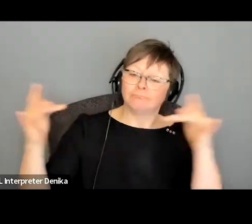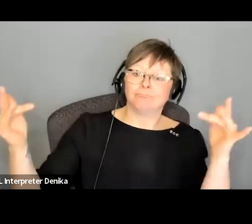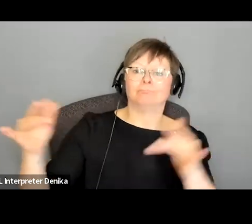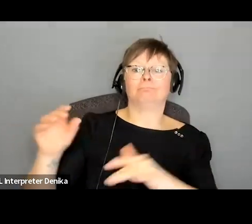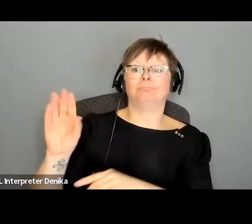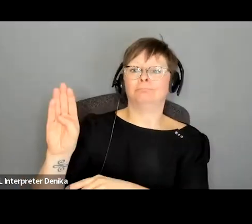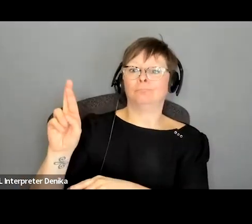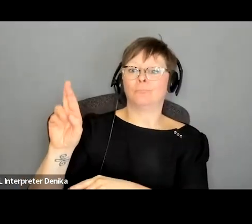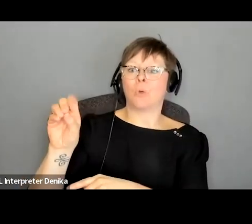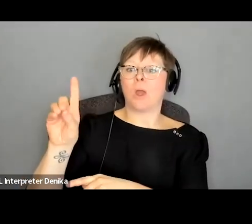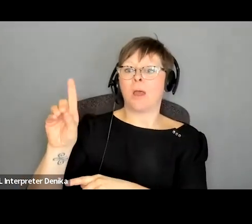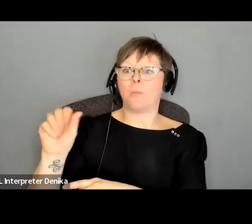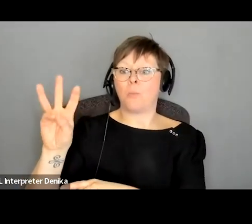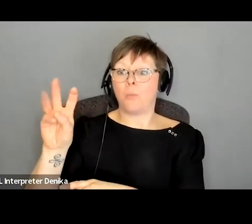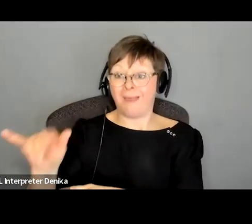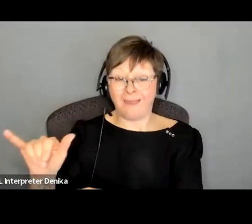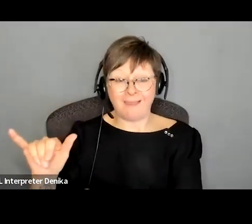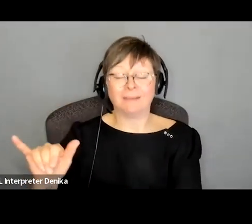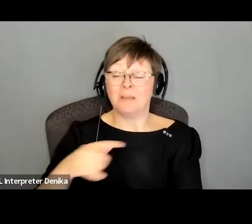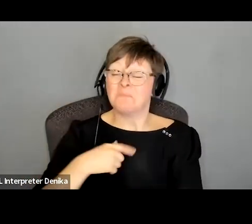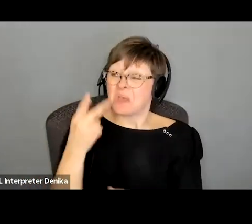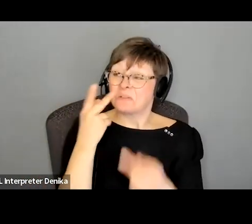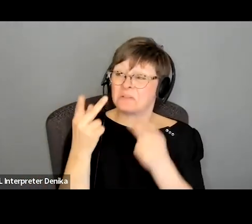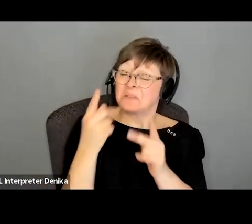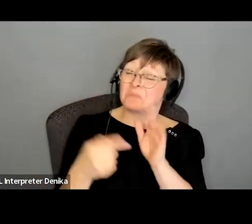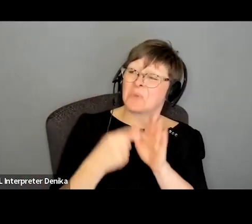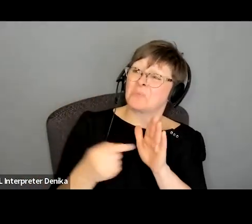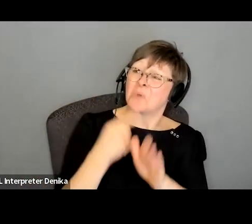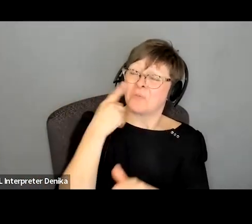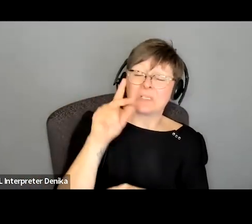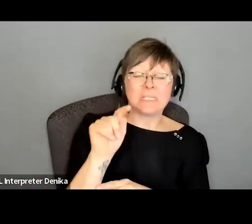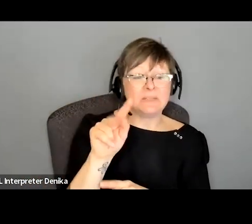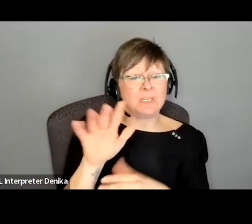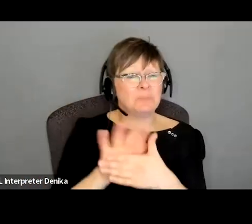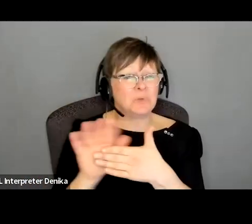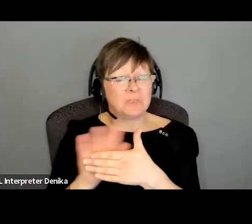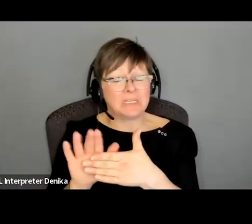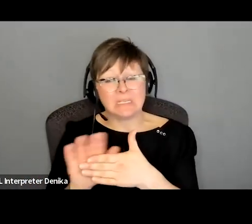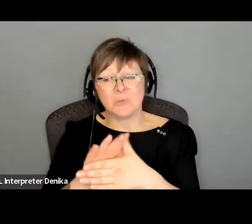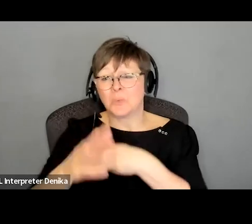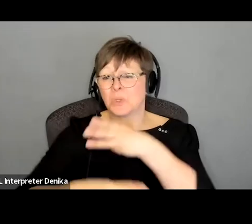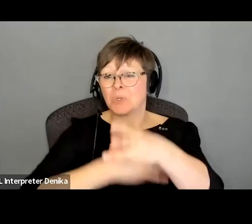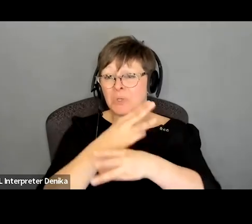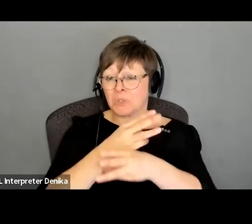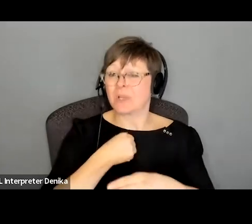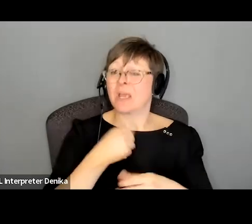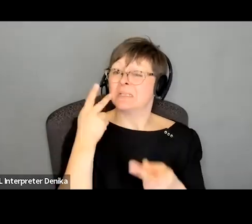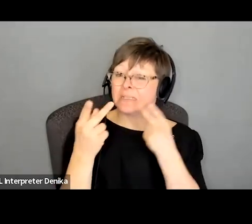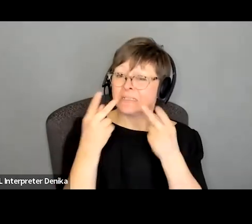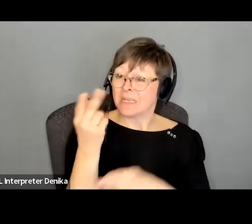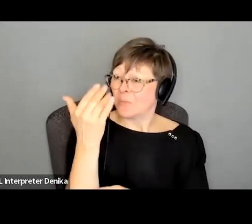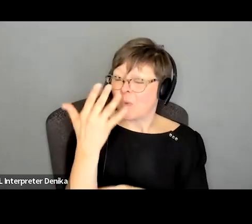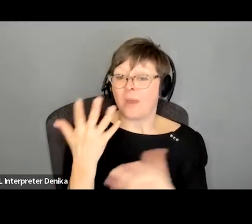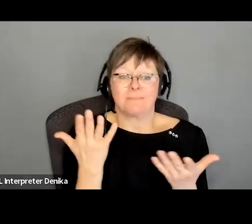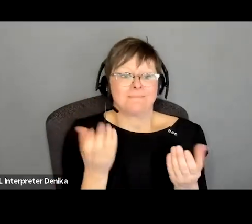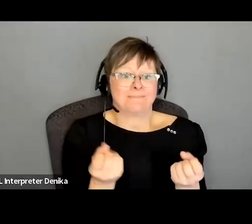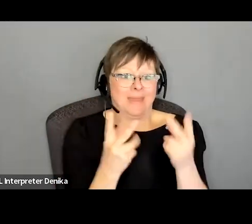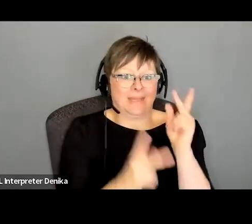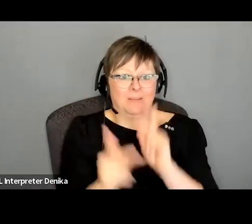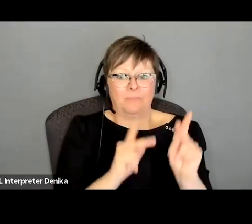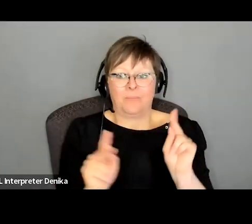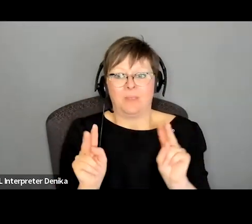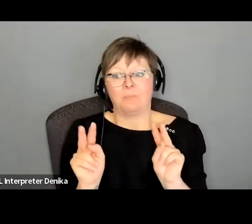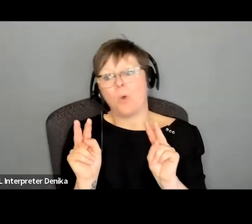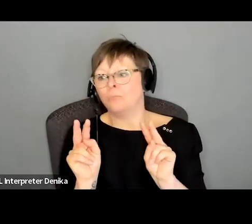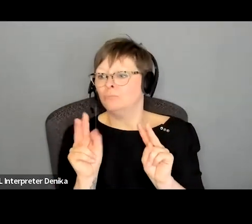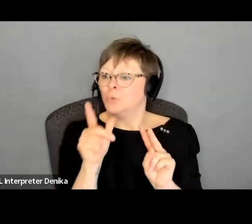at anything like that i do see it occasionally in tv and film because a lot of the viewers are you know looking